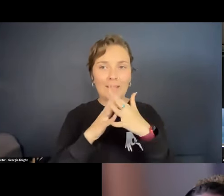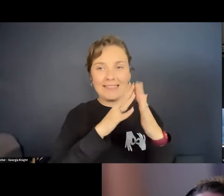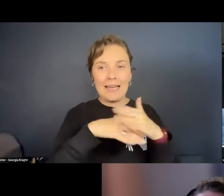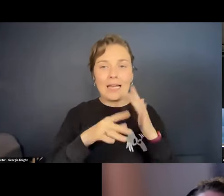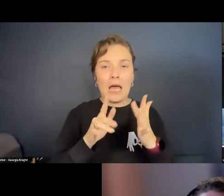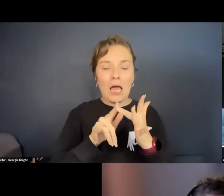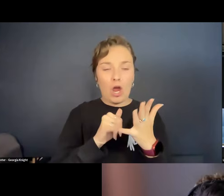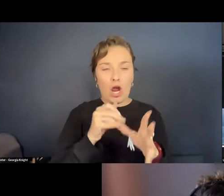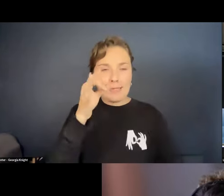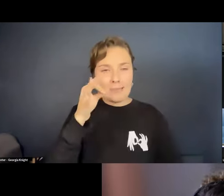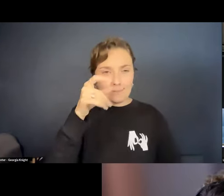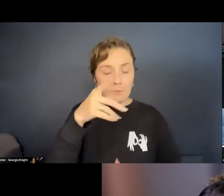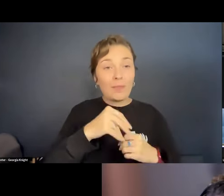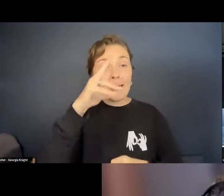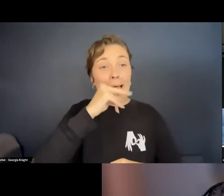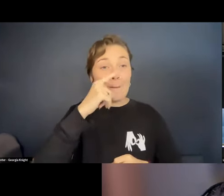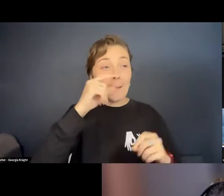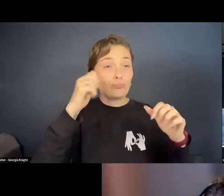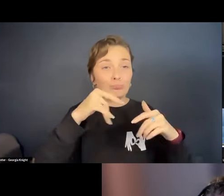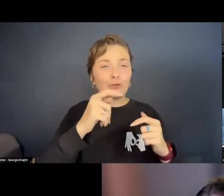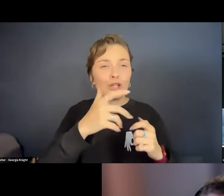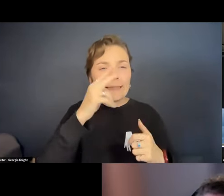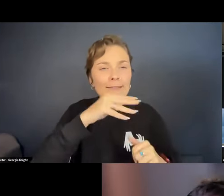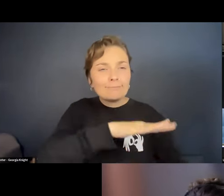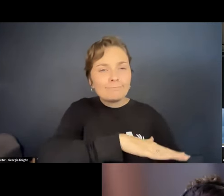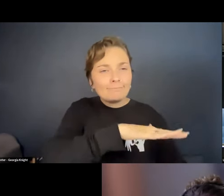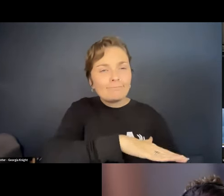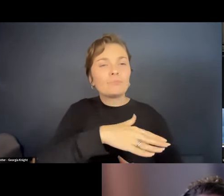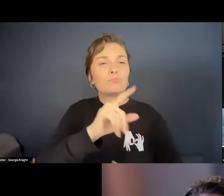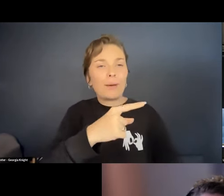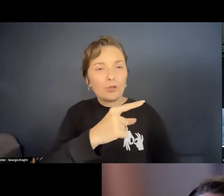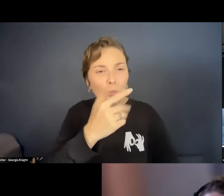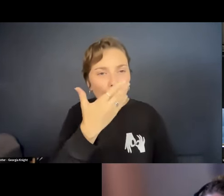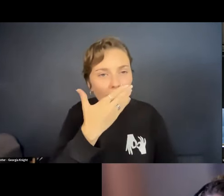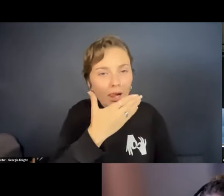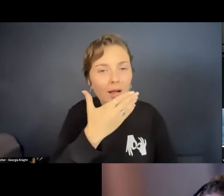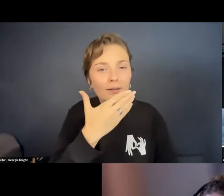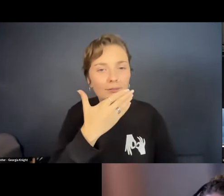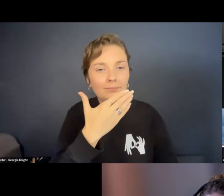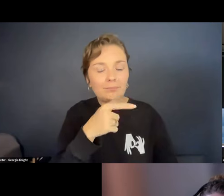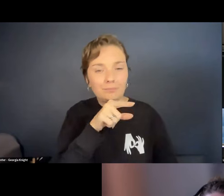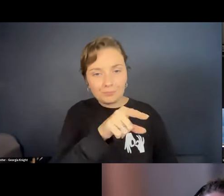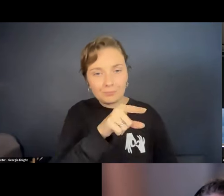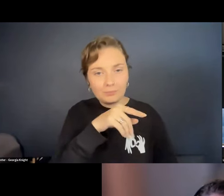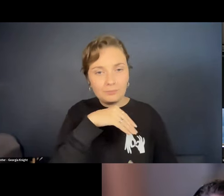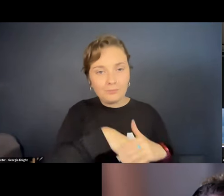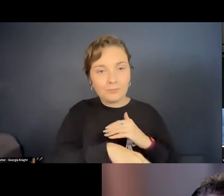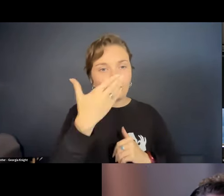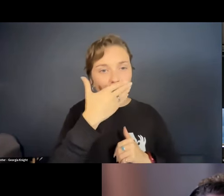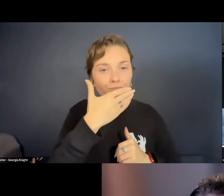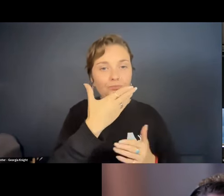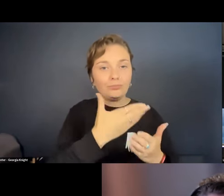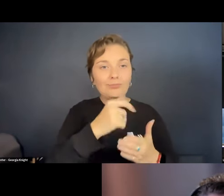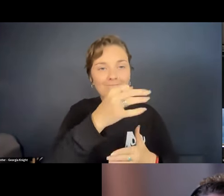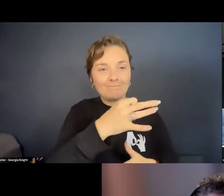with young people and early years and primary school in the school on Elko